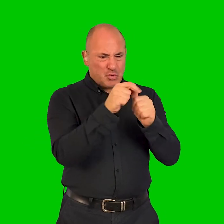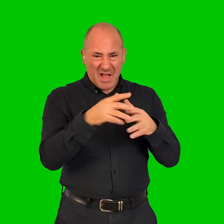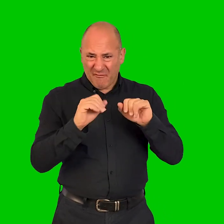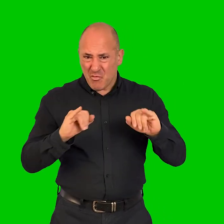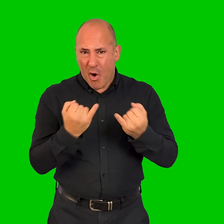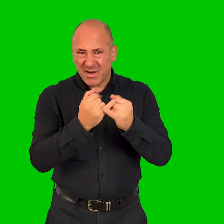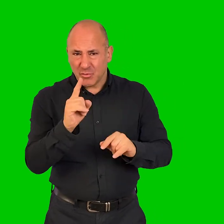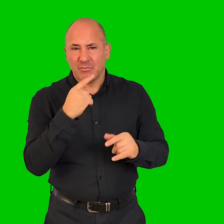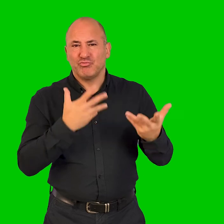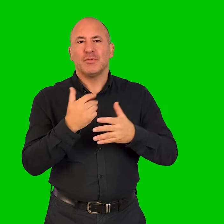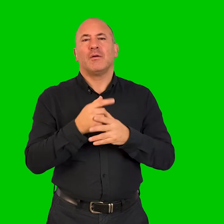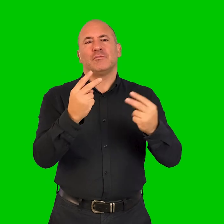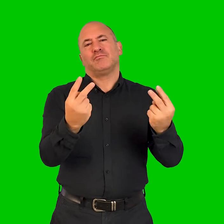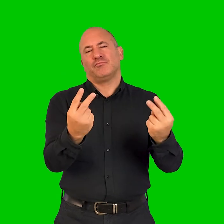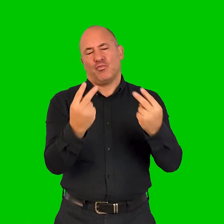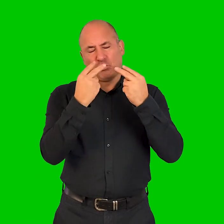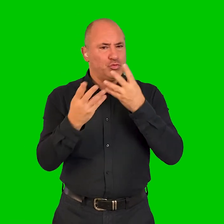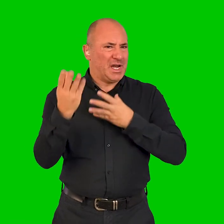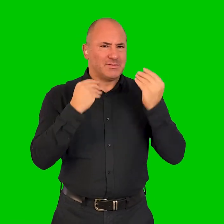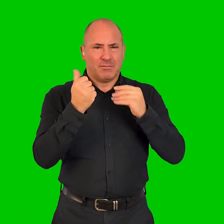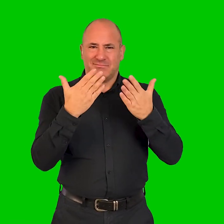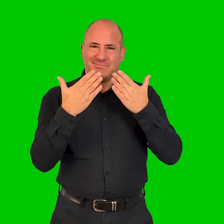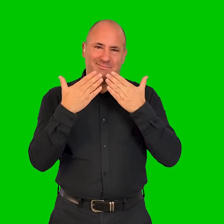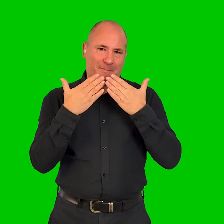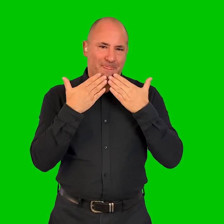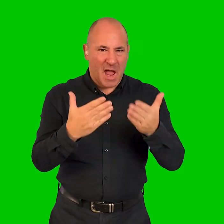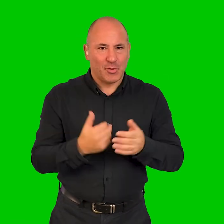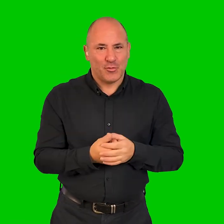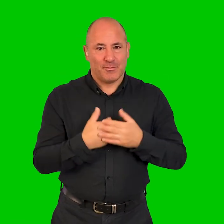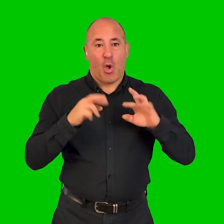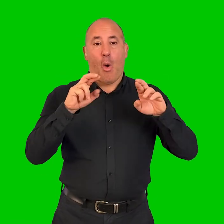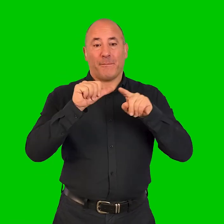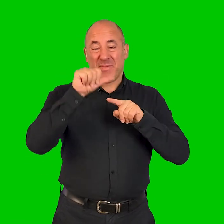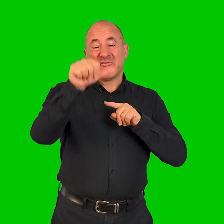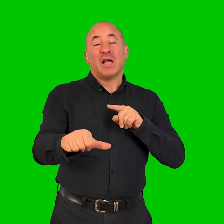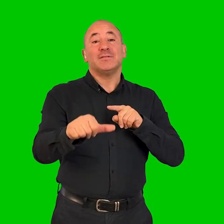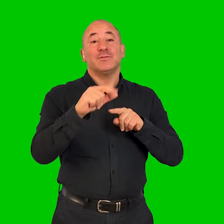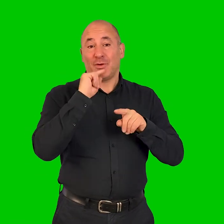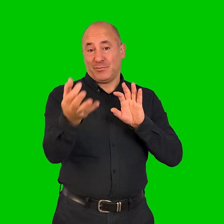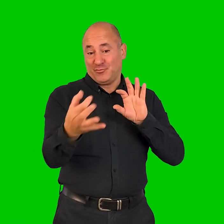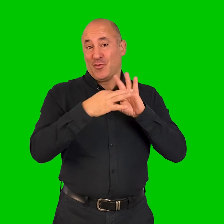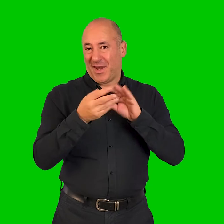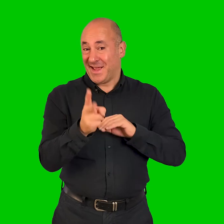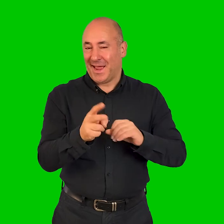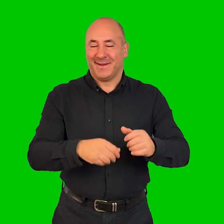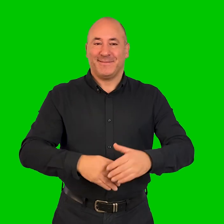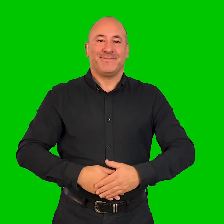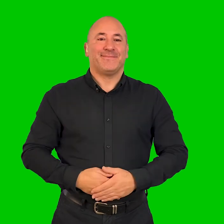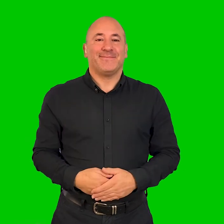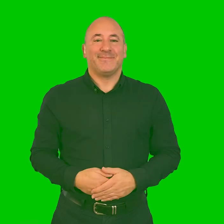accessible work for different groups. thanks very much for listening and hope you'll come and join us for the next one.